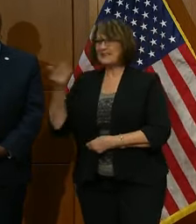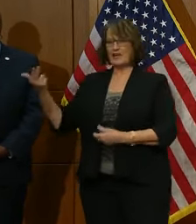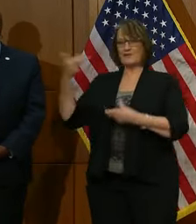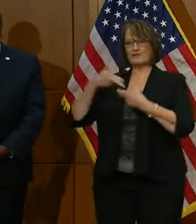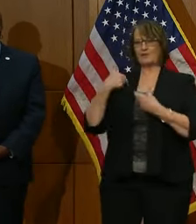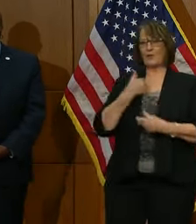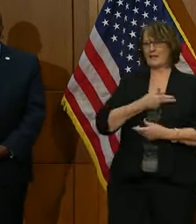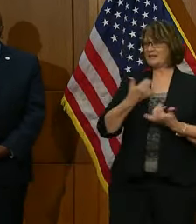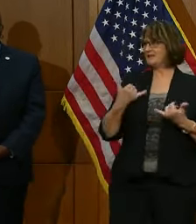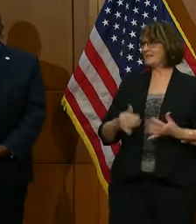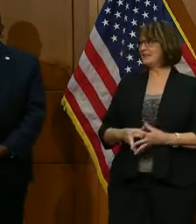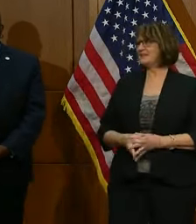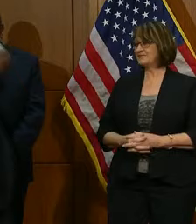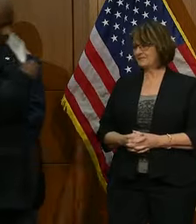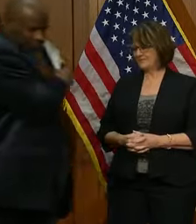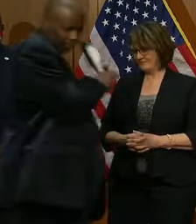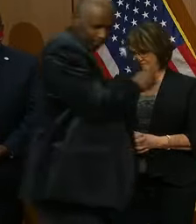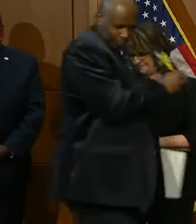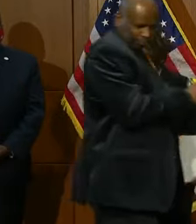for being with us today. Thank you.